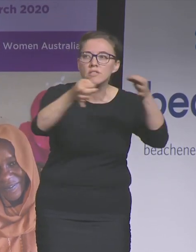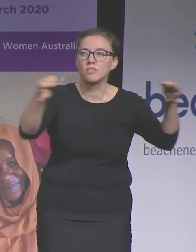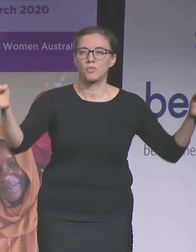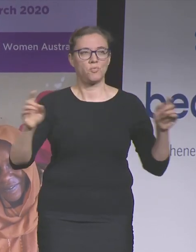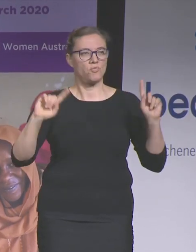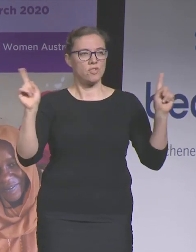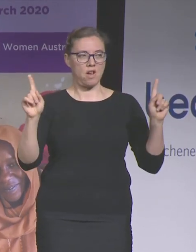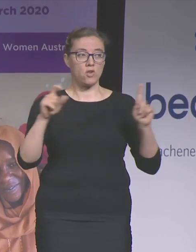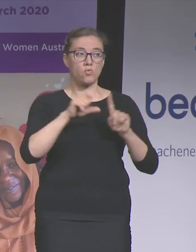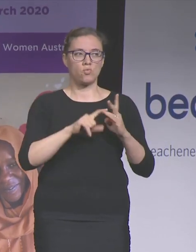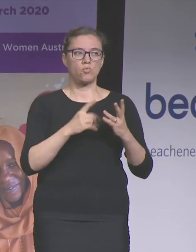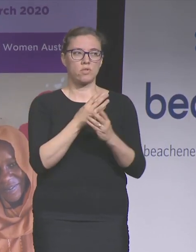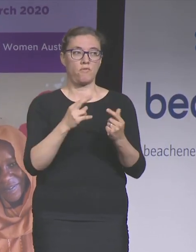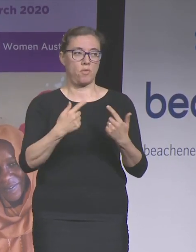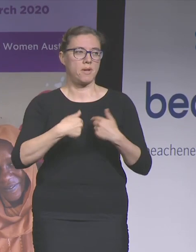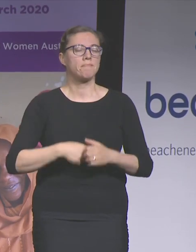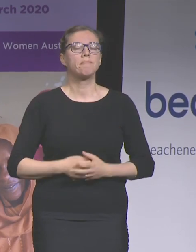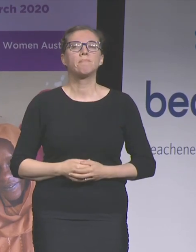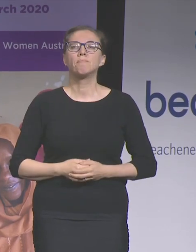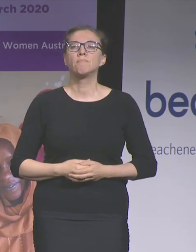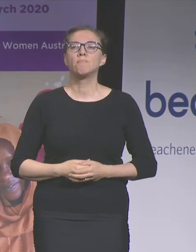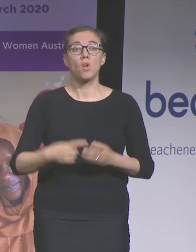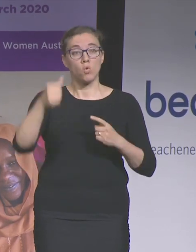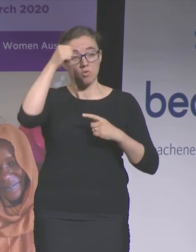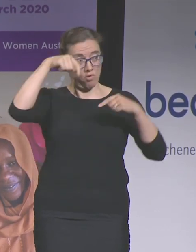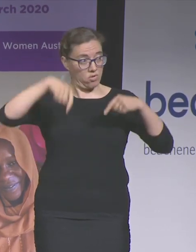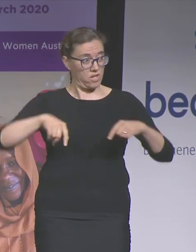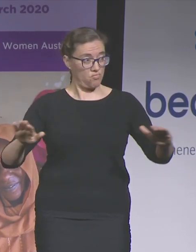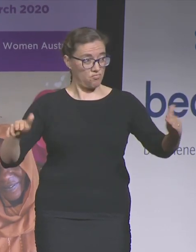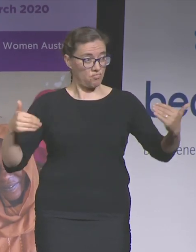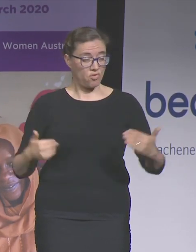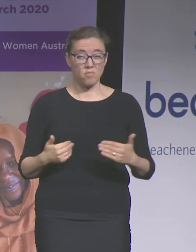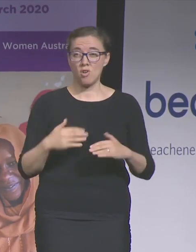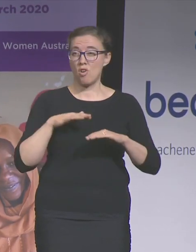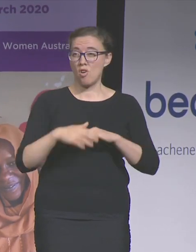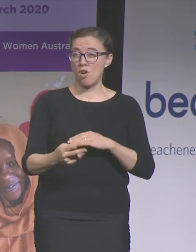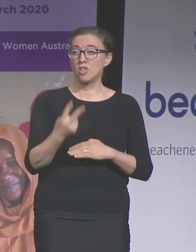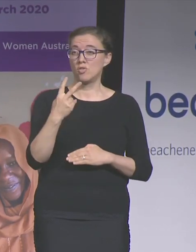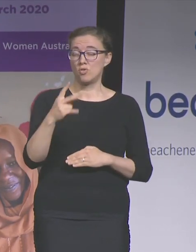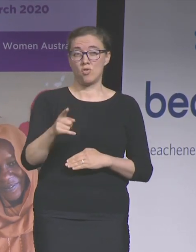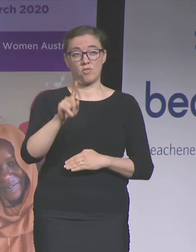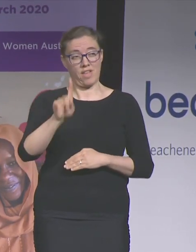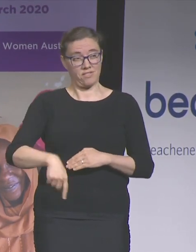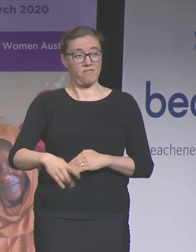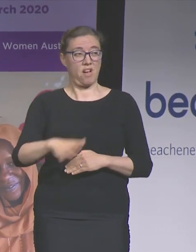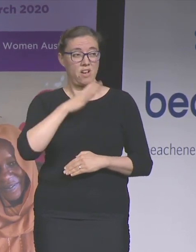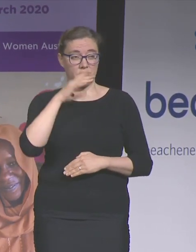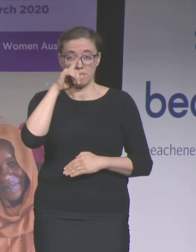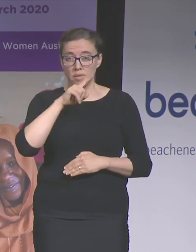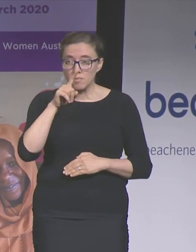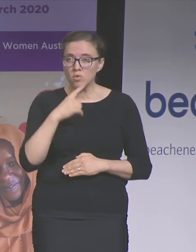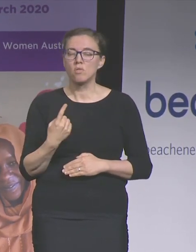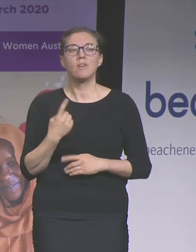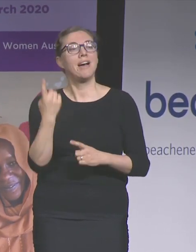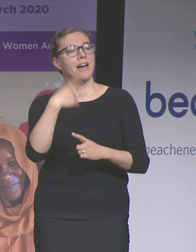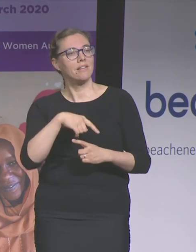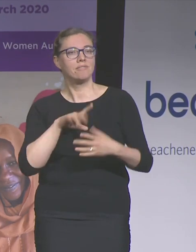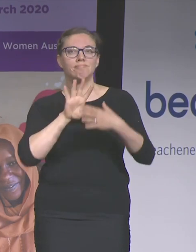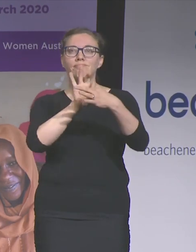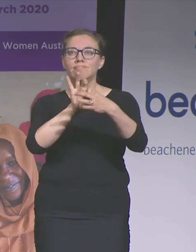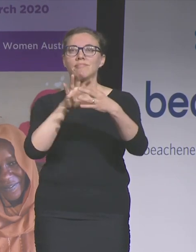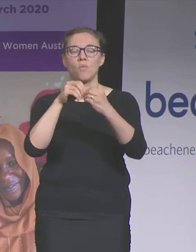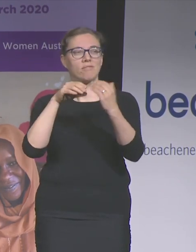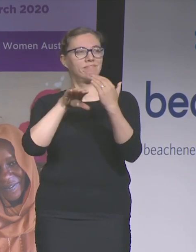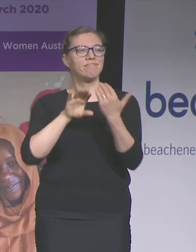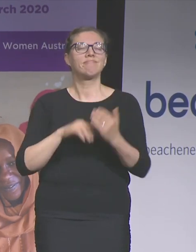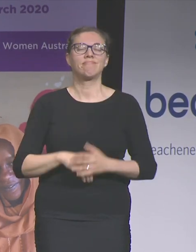As we heard, there's over two and a half thousand people in this room and there's countless others watching the live stream. And